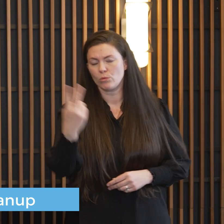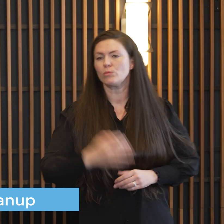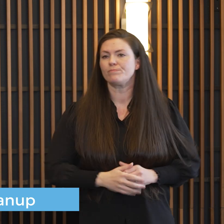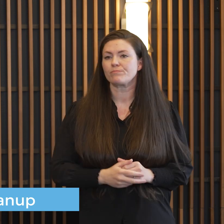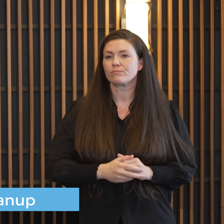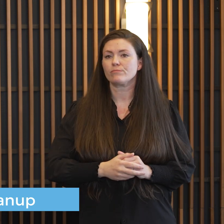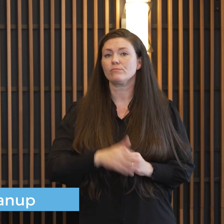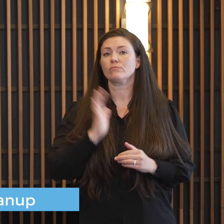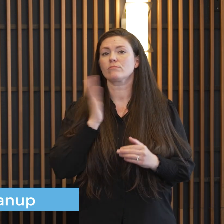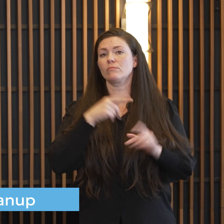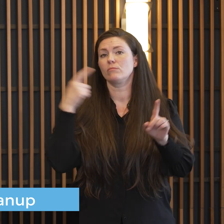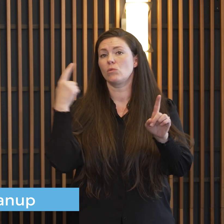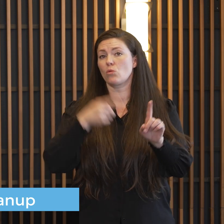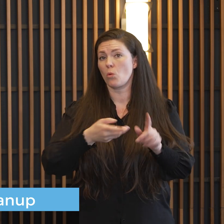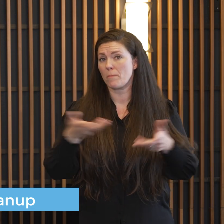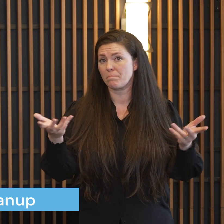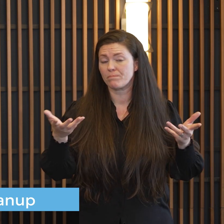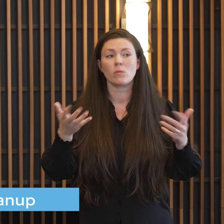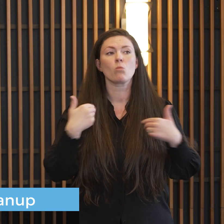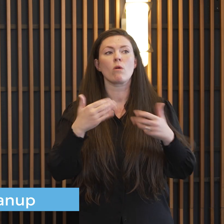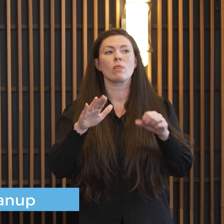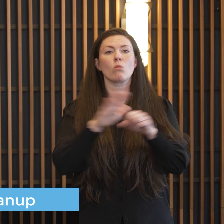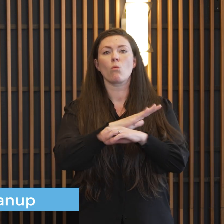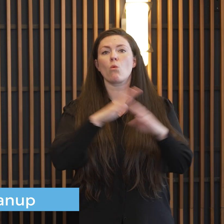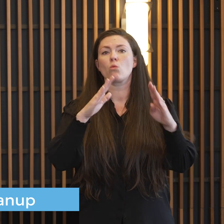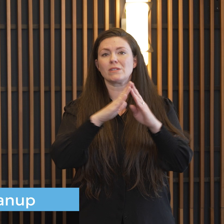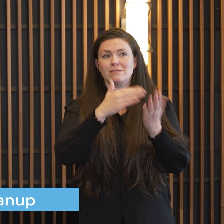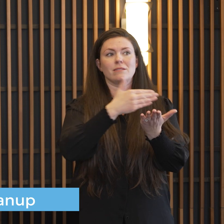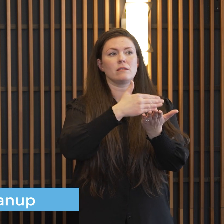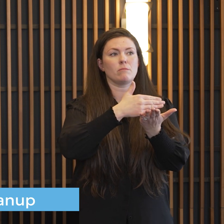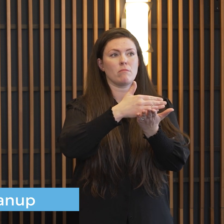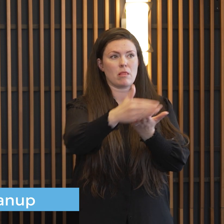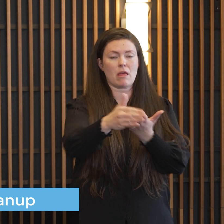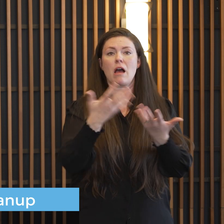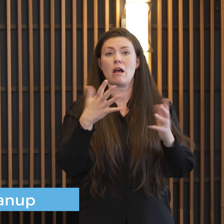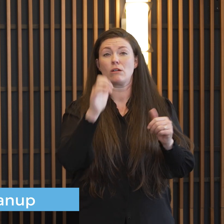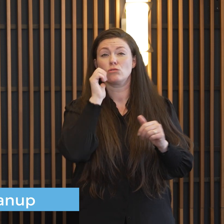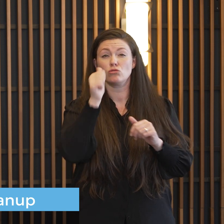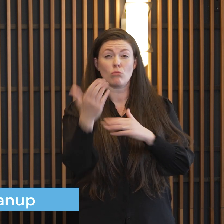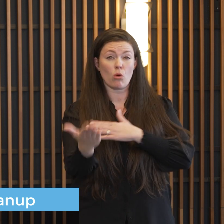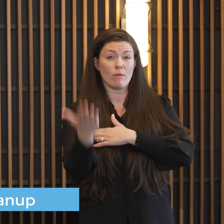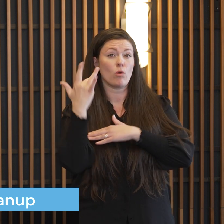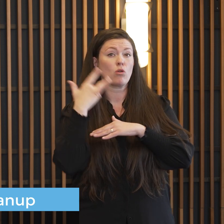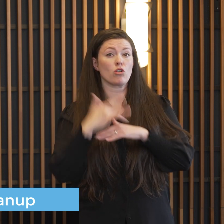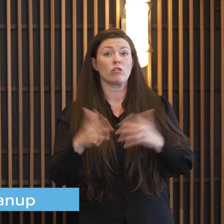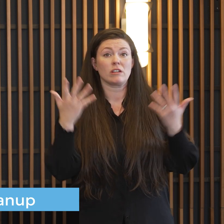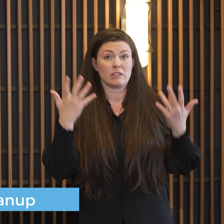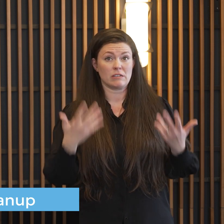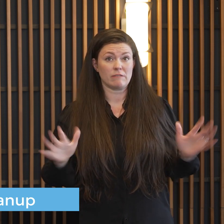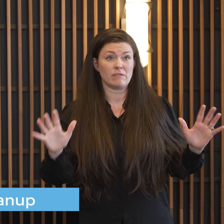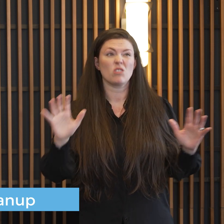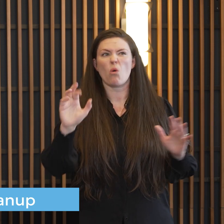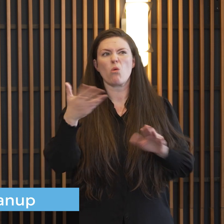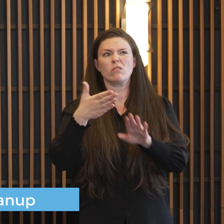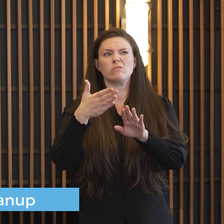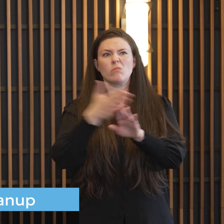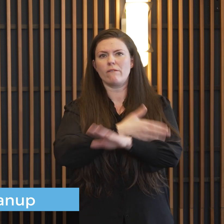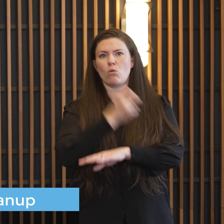our goal is to have the entire city plowed out early tomorrow morning no later than noon